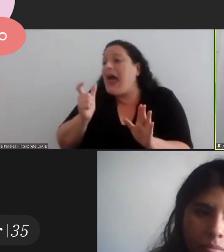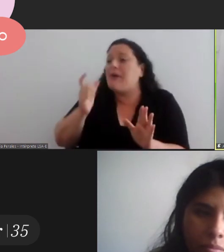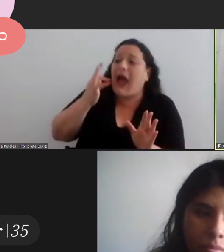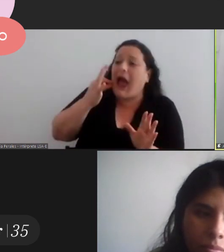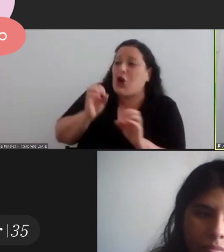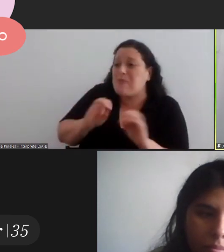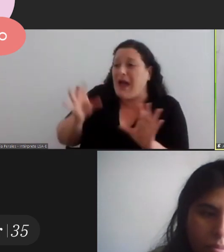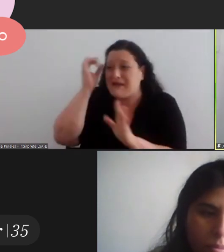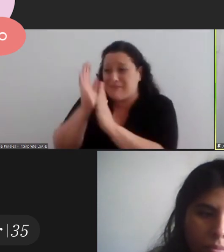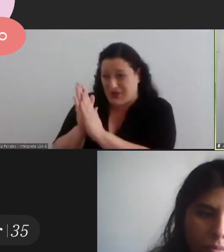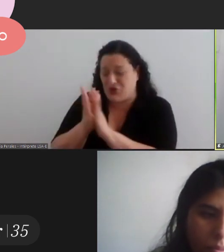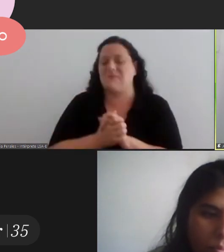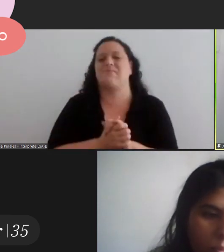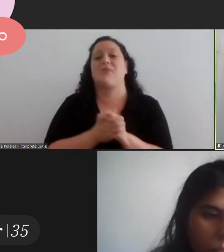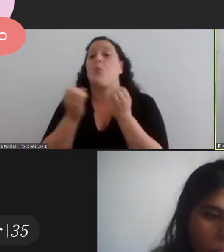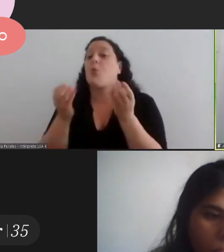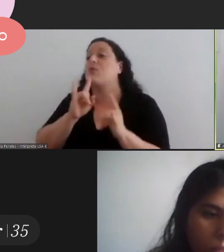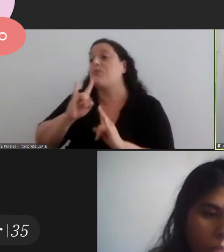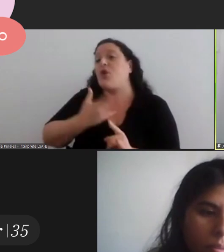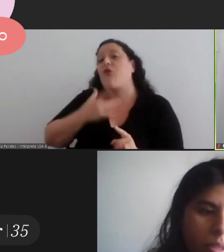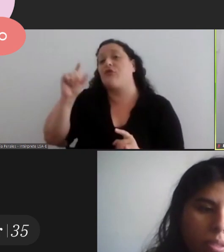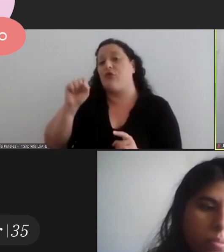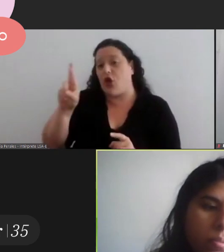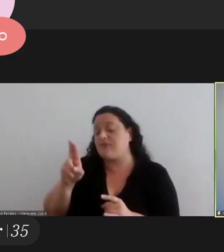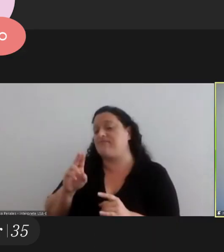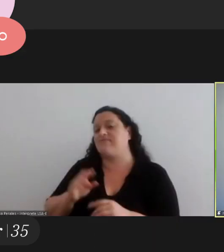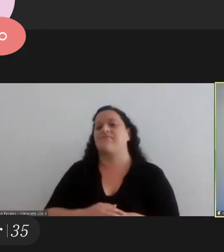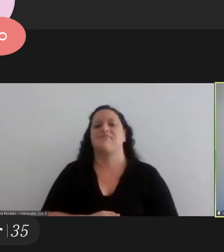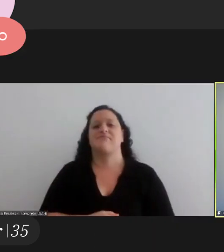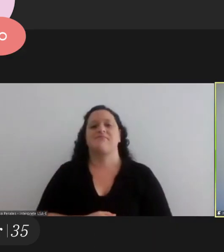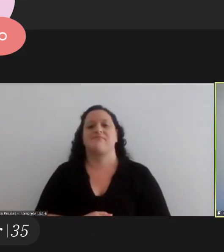not well mentioned or explained thank you floor you have the floor